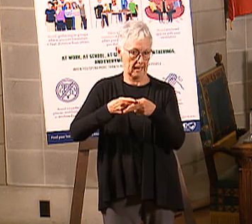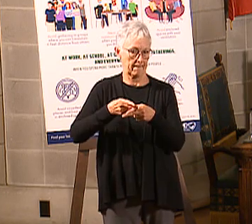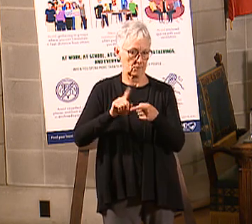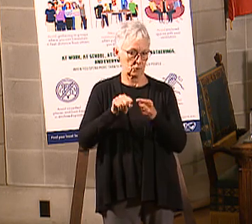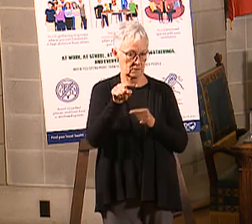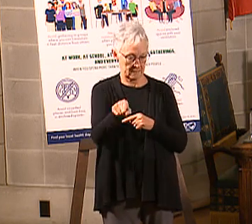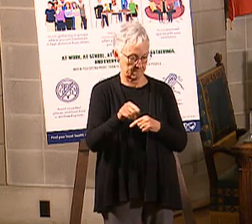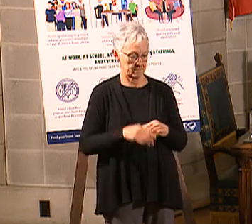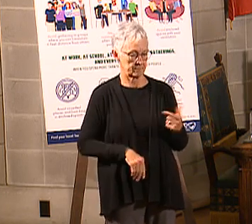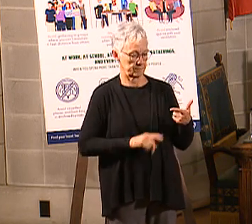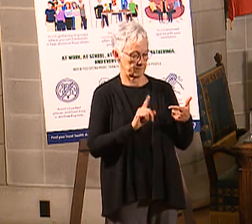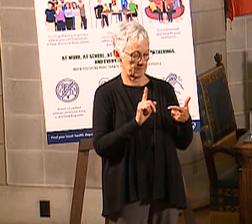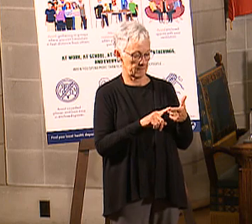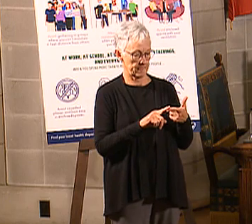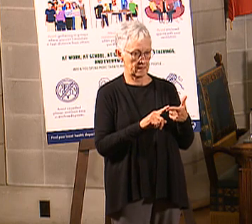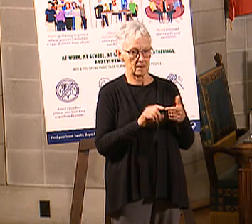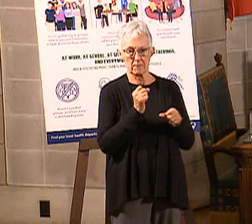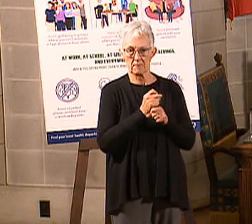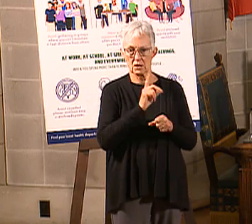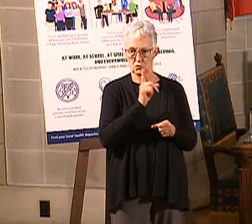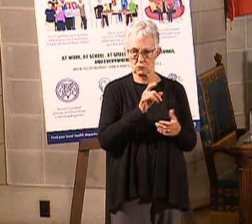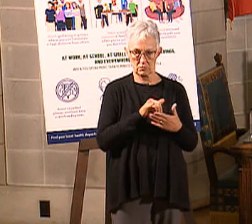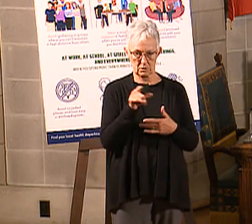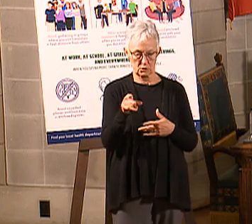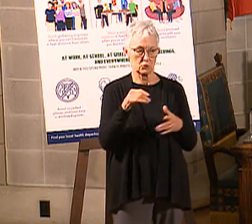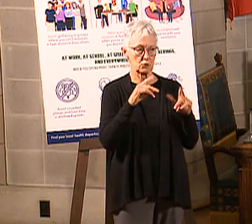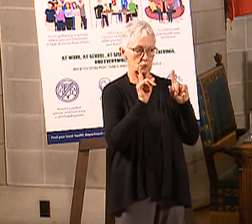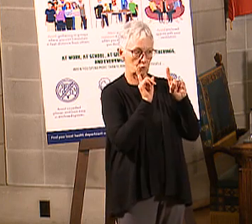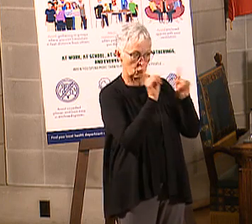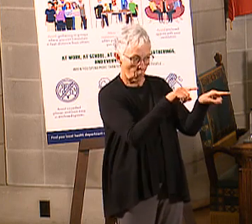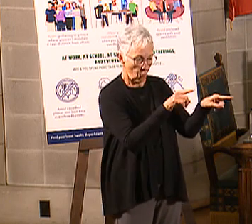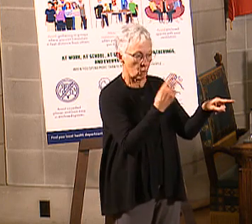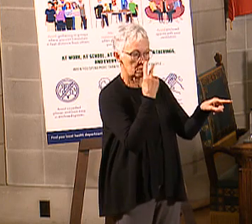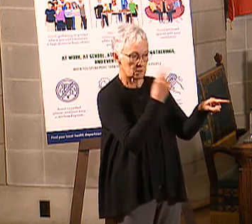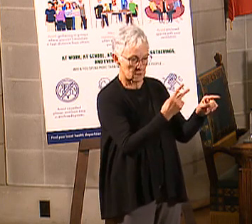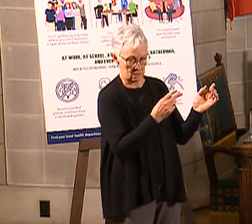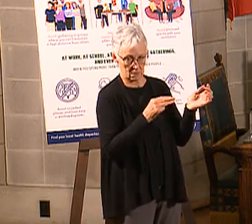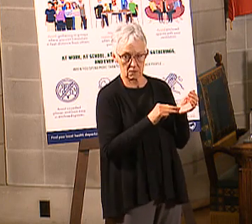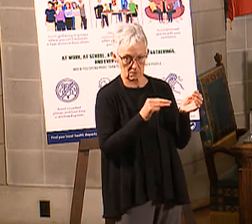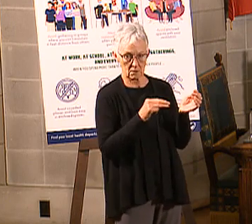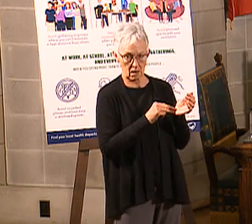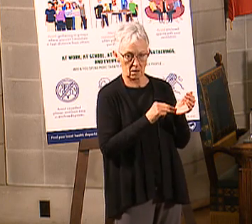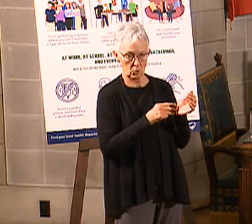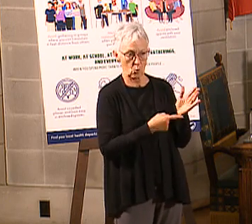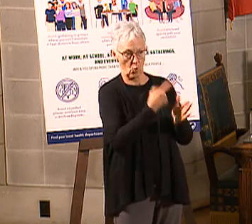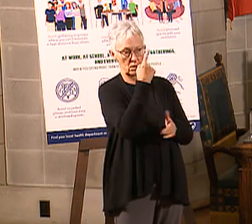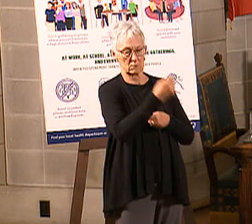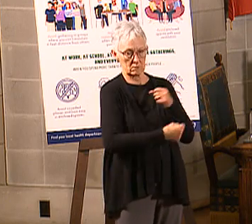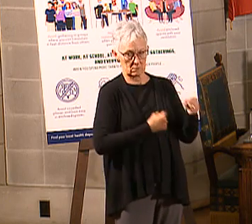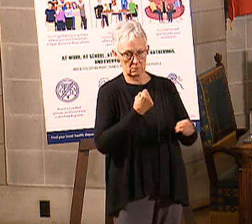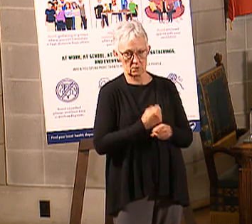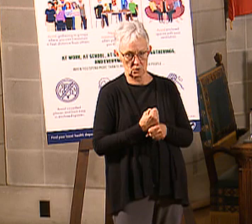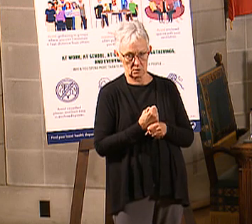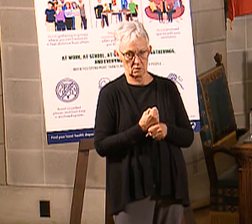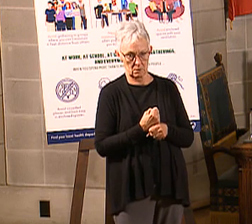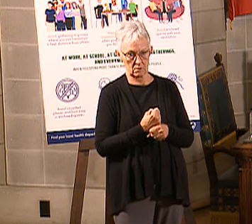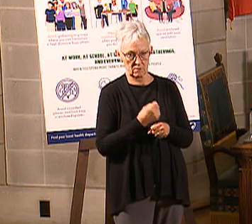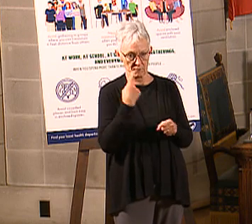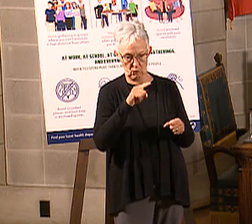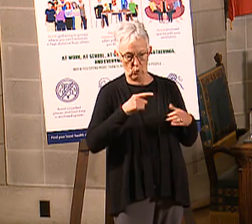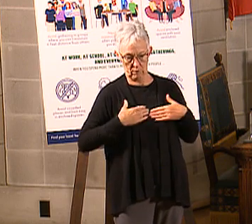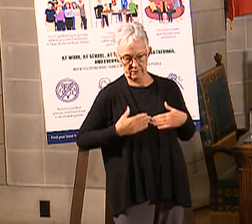The two other requirements are making sure you get in to see your doctor or other health care professional at least once a year, as we all should.